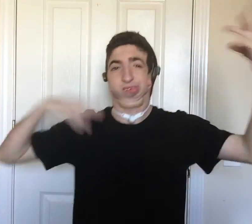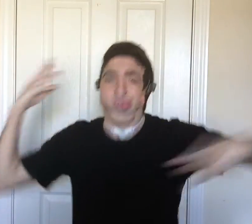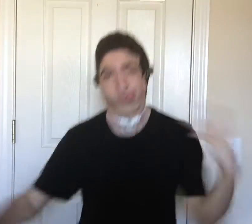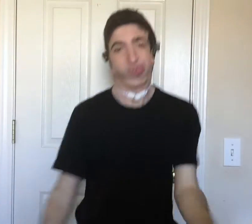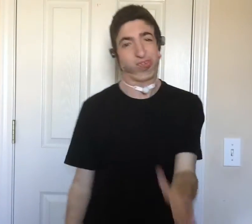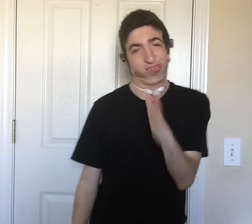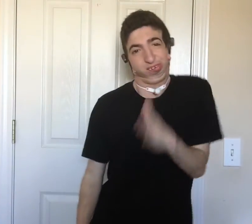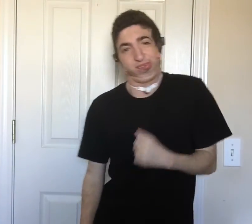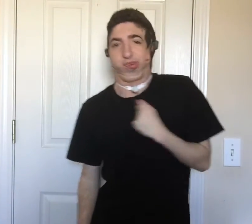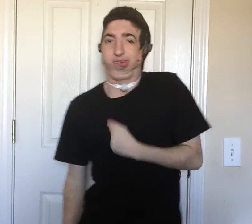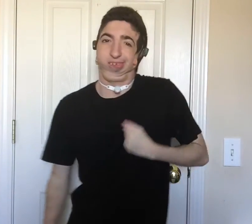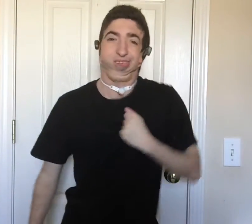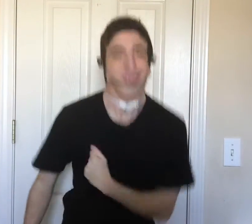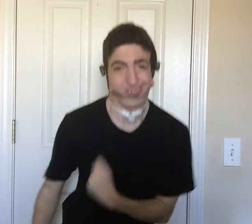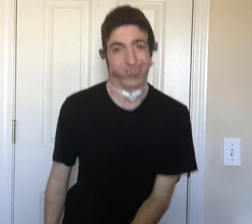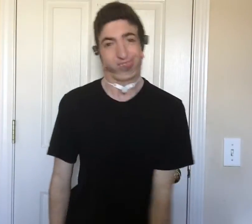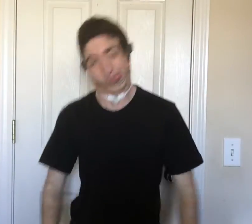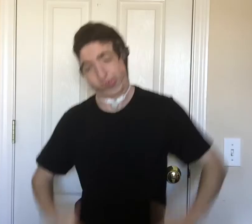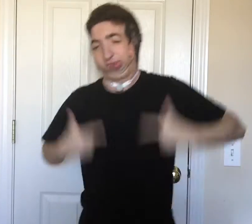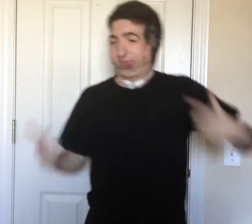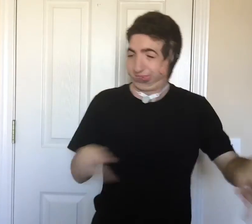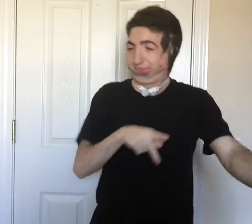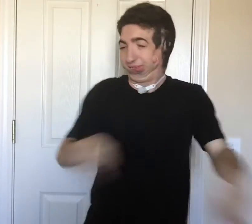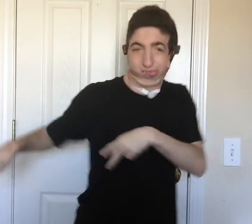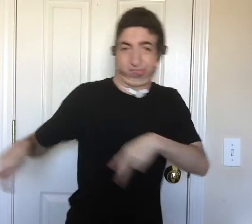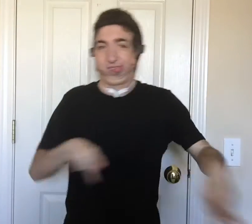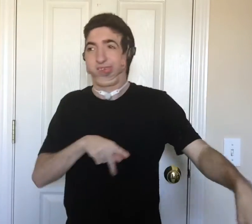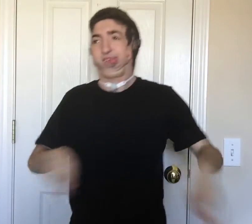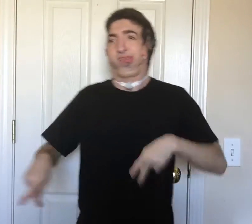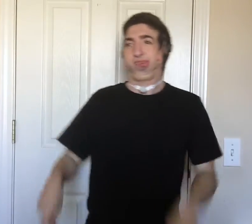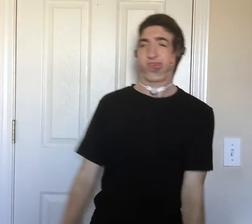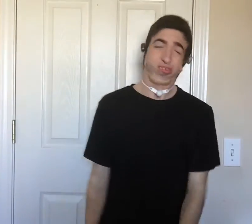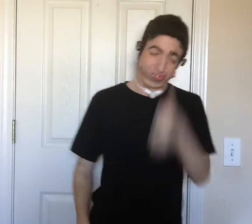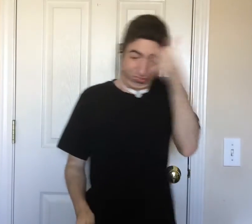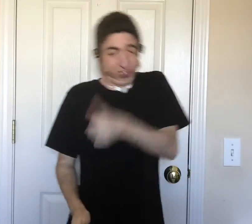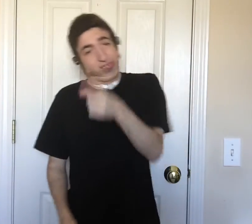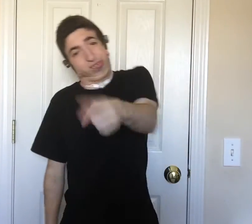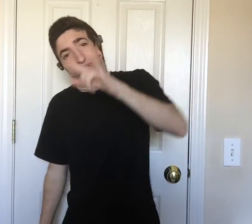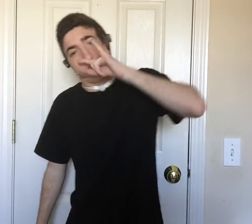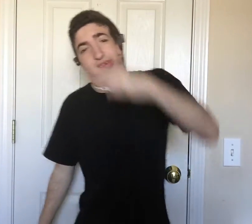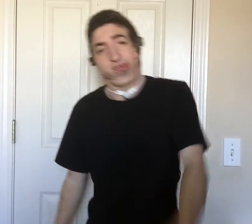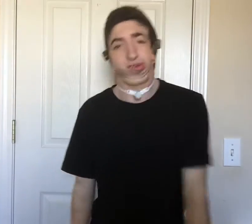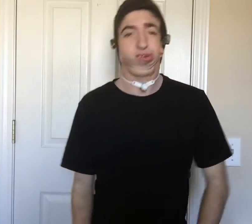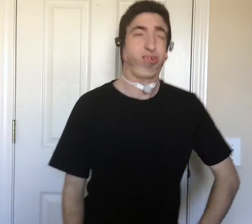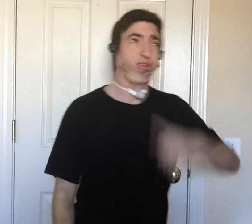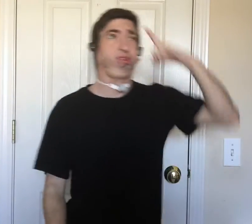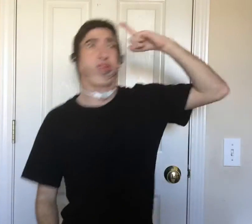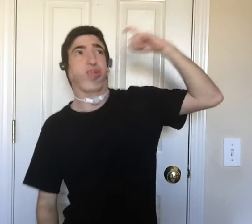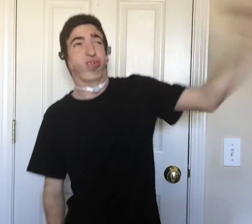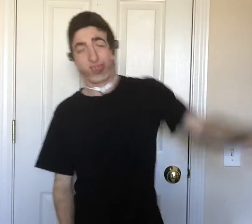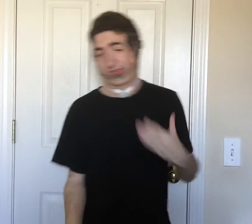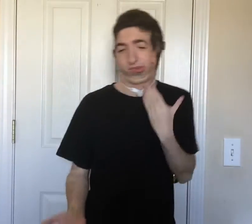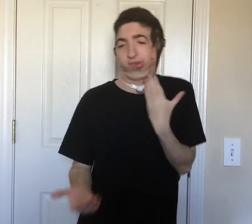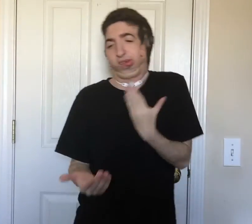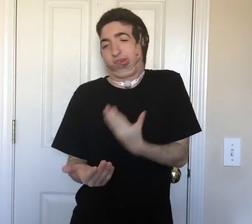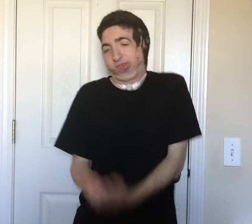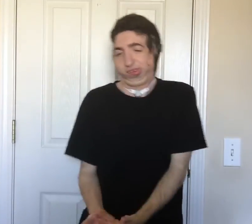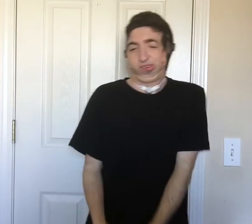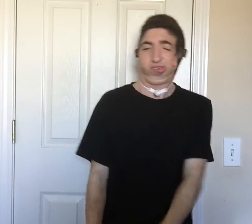Tell mommy I'm sorry. This life is a party. I'm never growing up. kid? Reminisce days of the innocence. Now it's